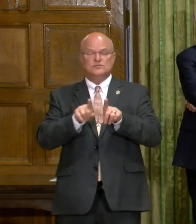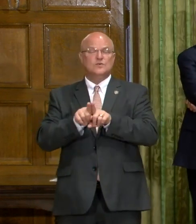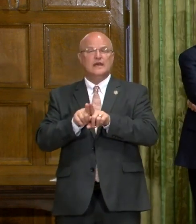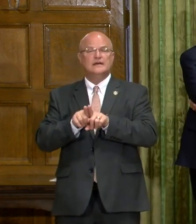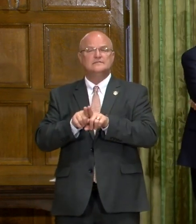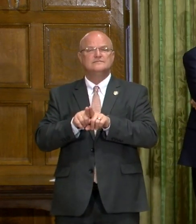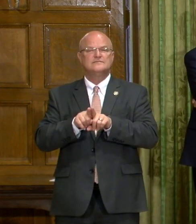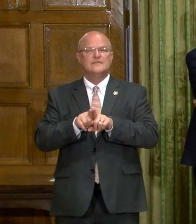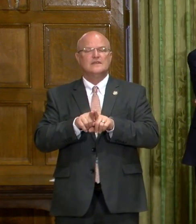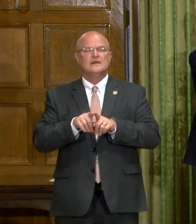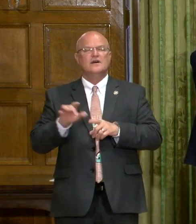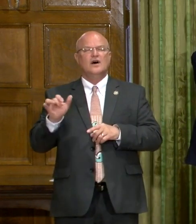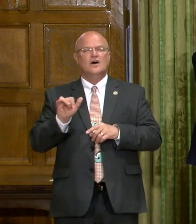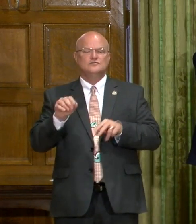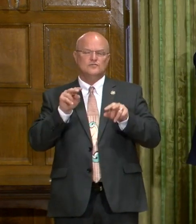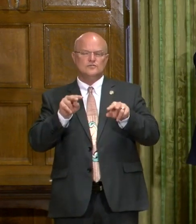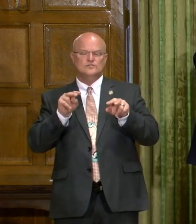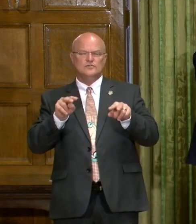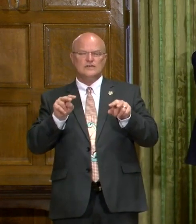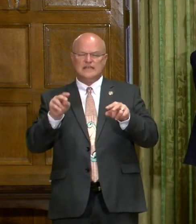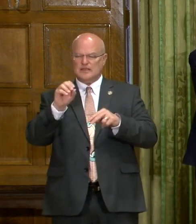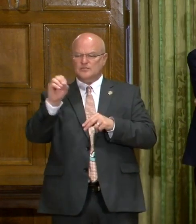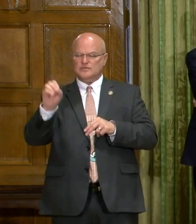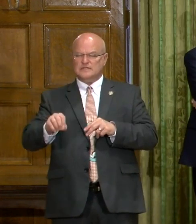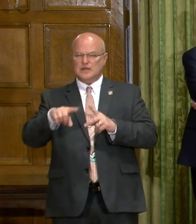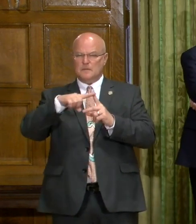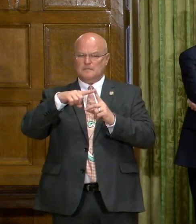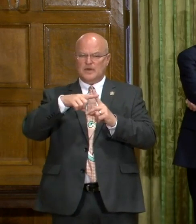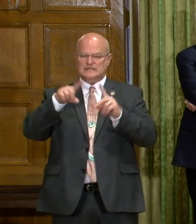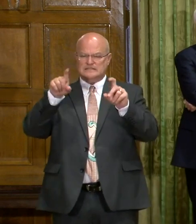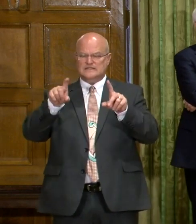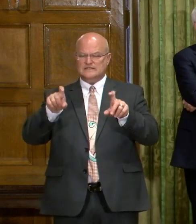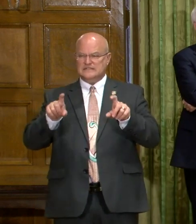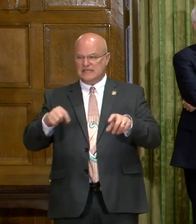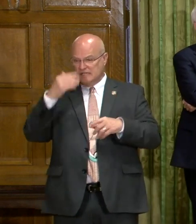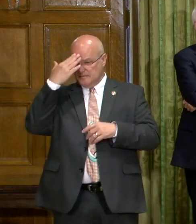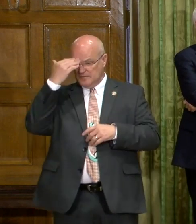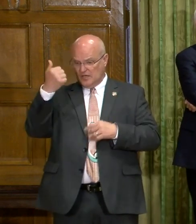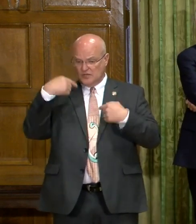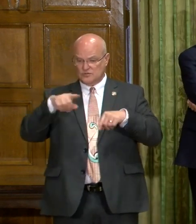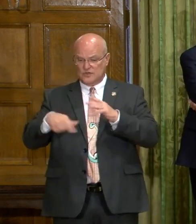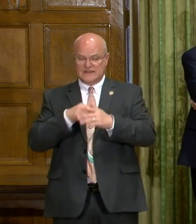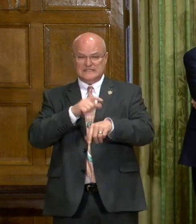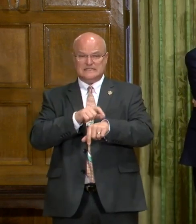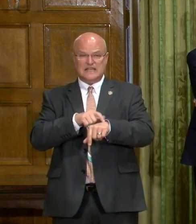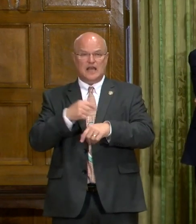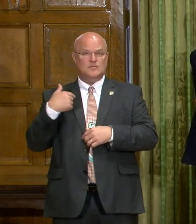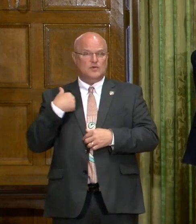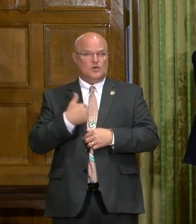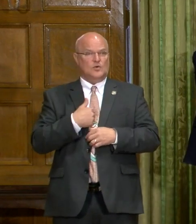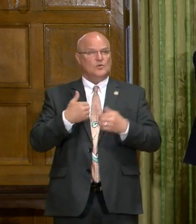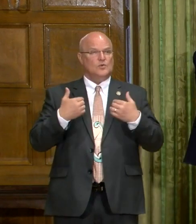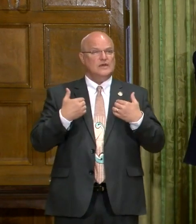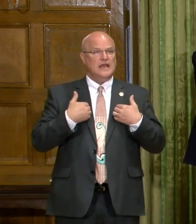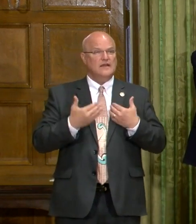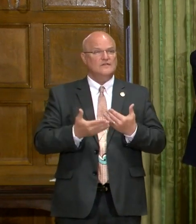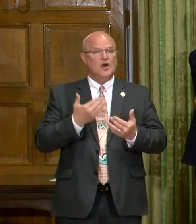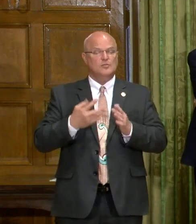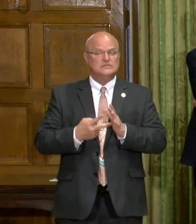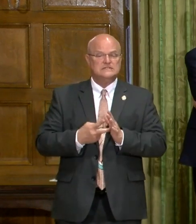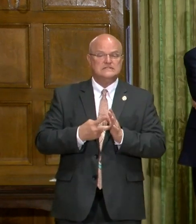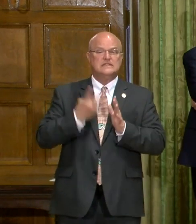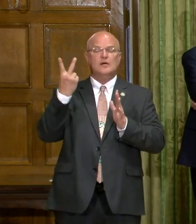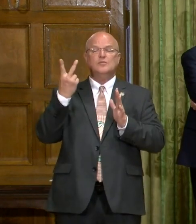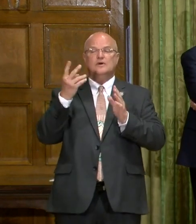well, and then also looking at the percentage of positive tests because during this time we've almost